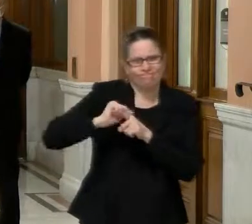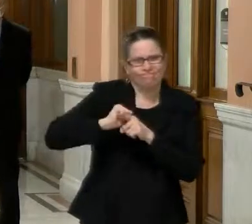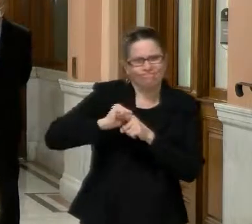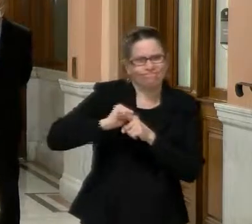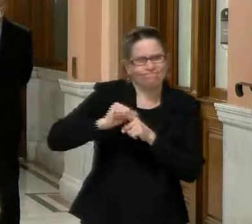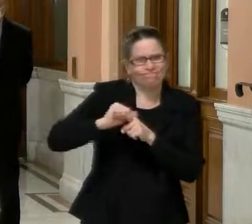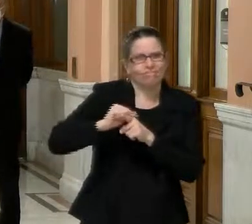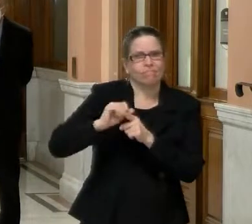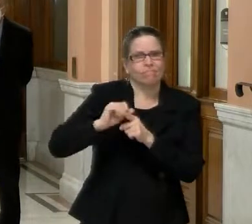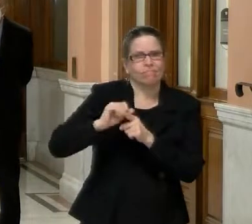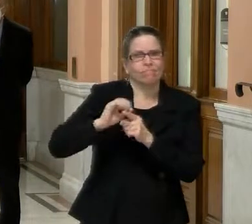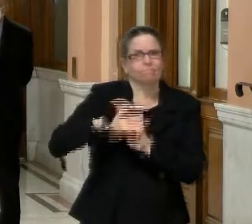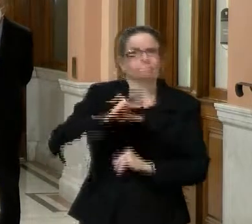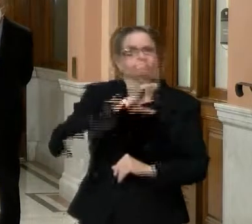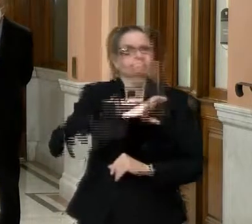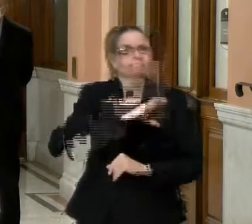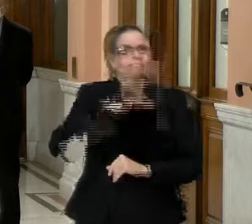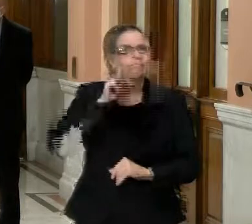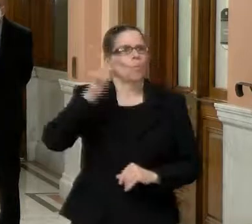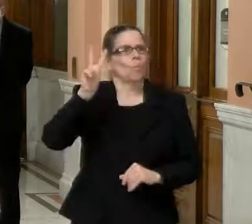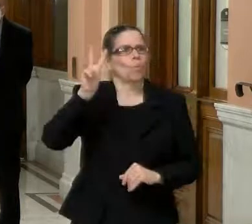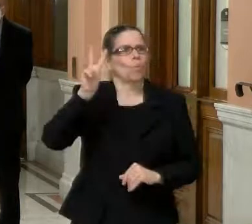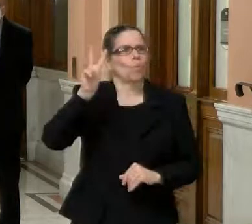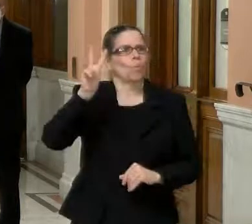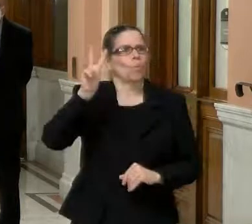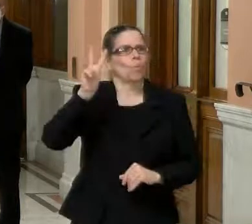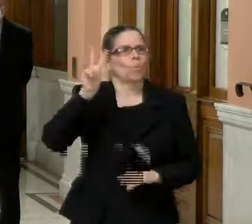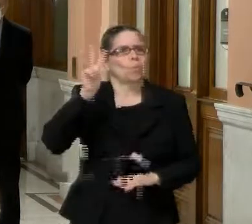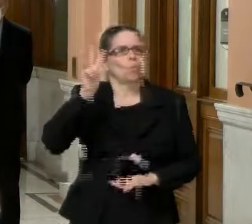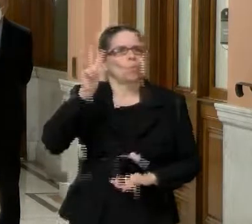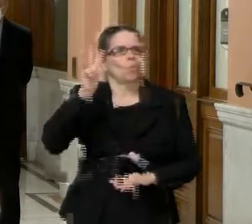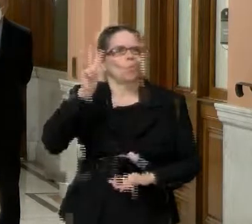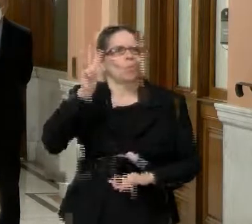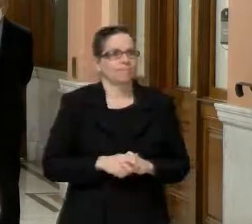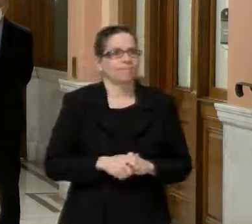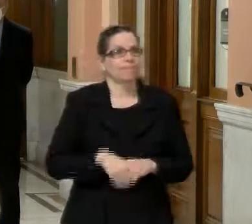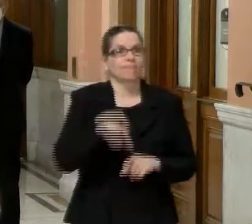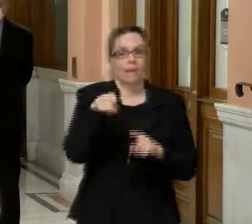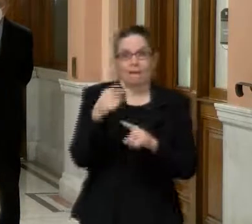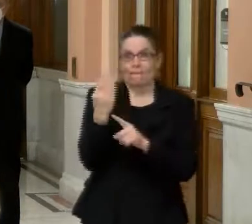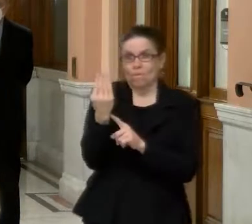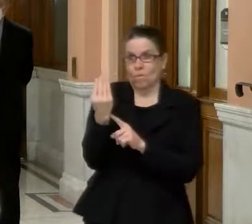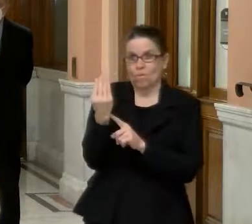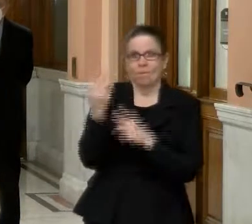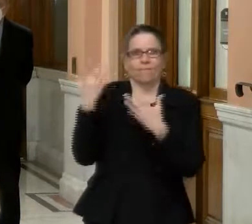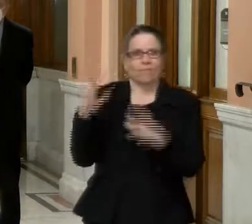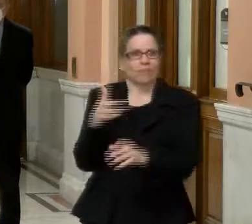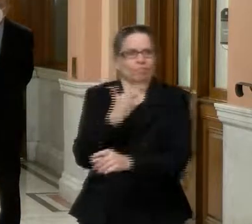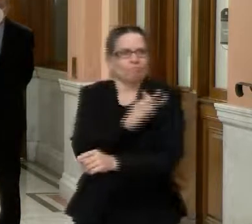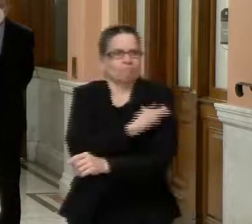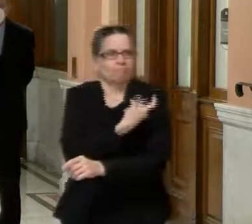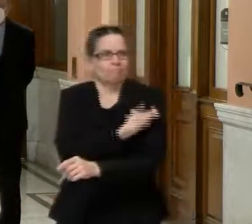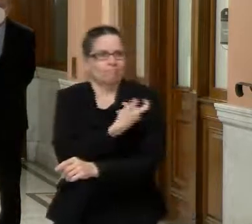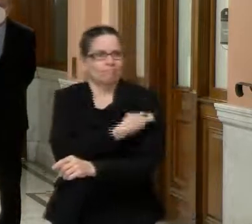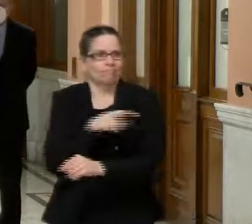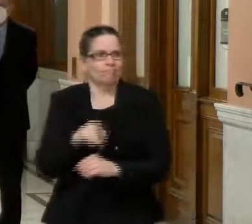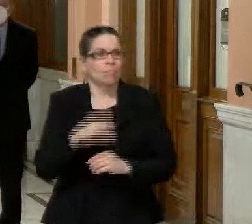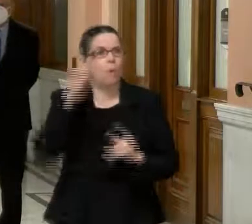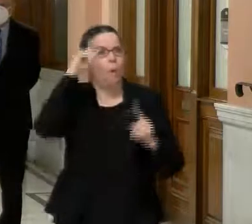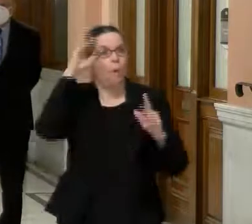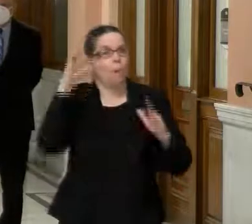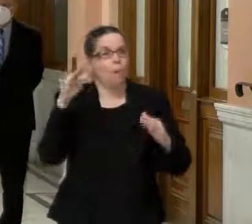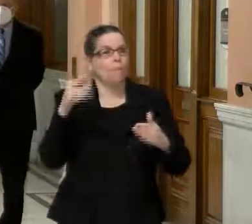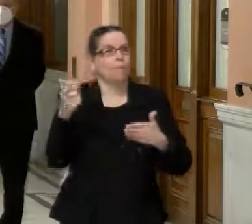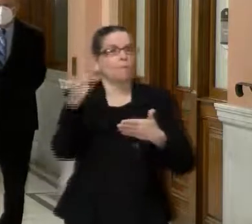so we have vaccinated 14 of those 31, uh, police recruits, uh, and hopefully by the end of next week, we will vaccinate the